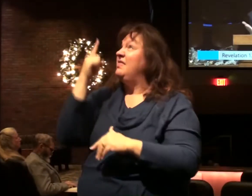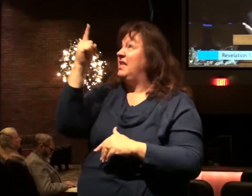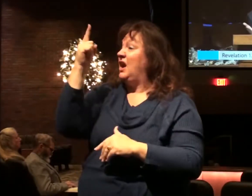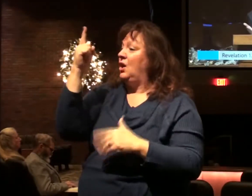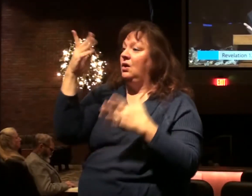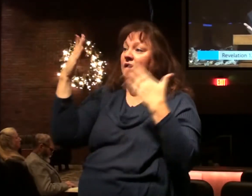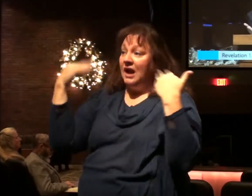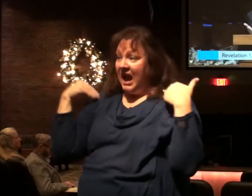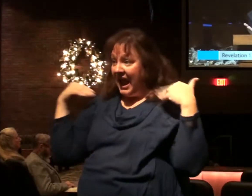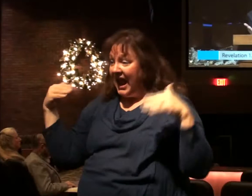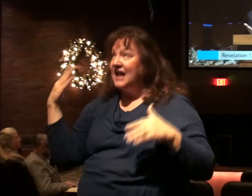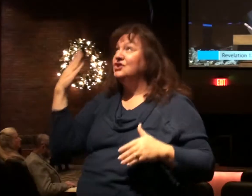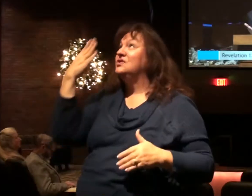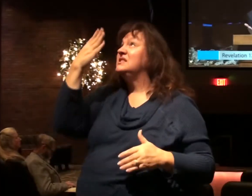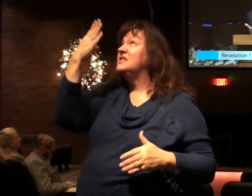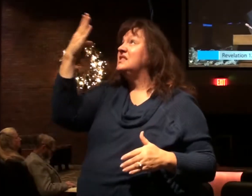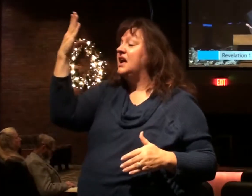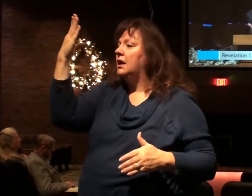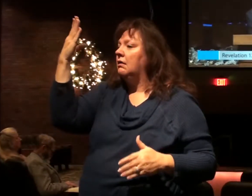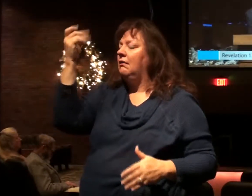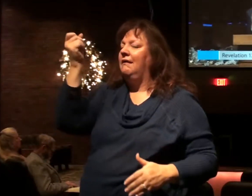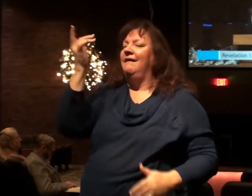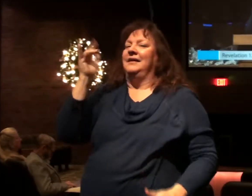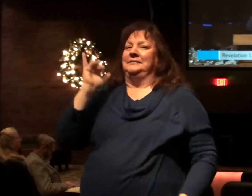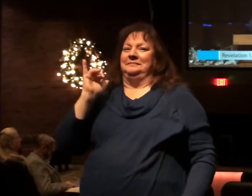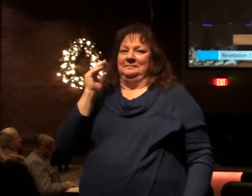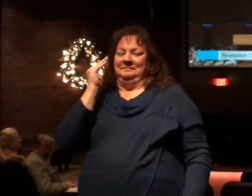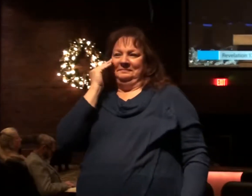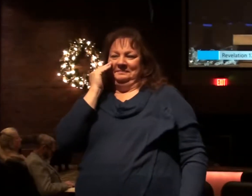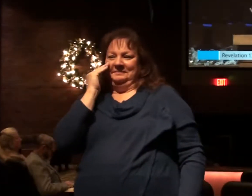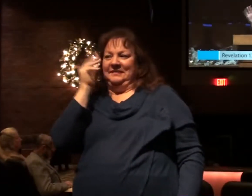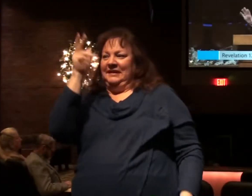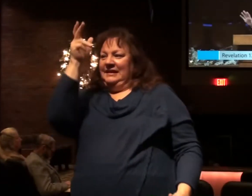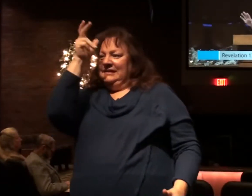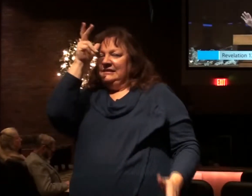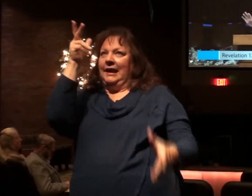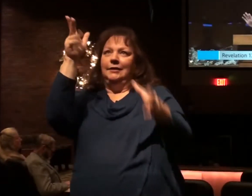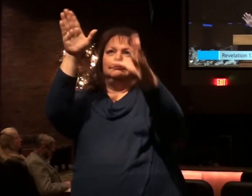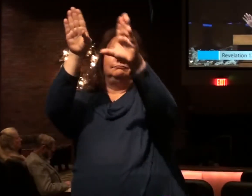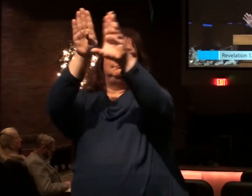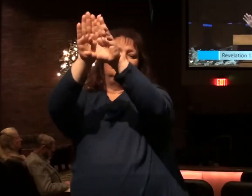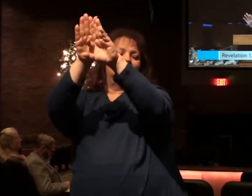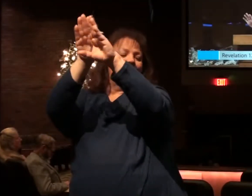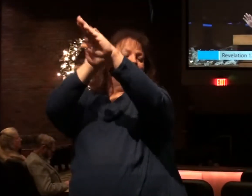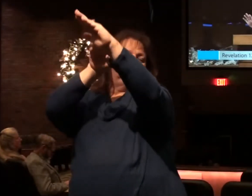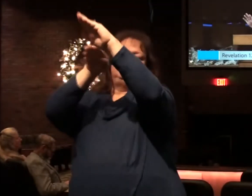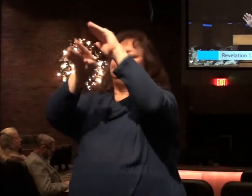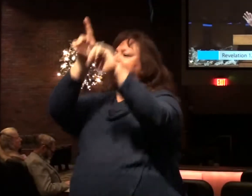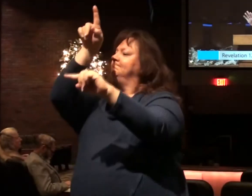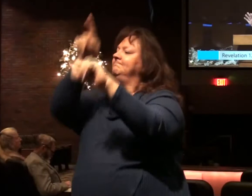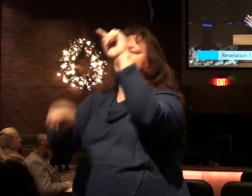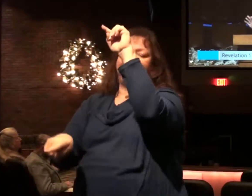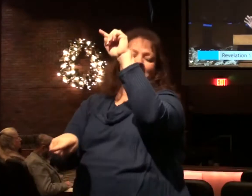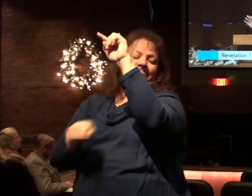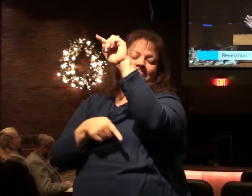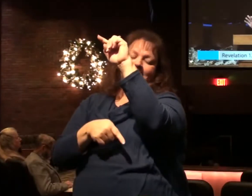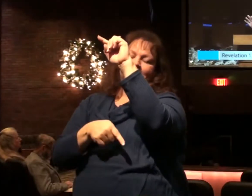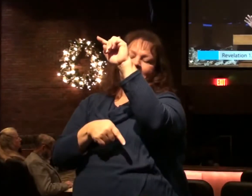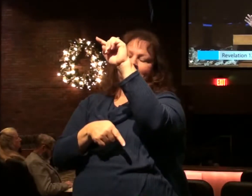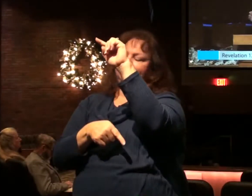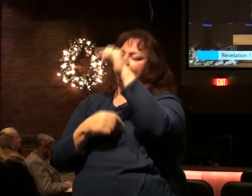angels of heaven realize with Satan being clothed out from heaven and access to heaven,